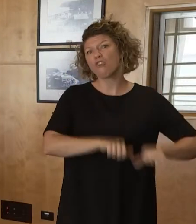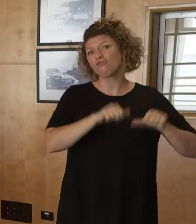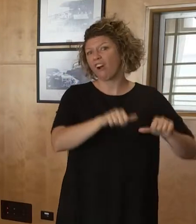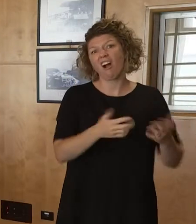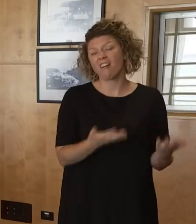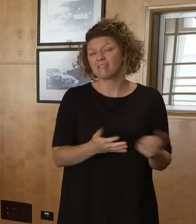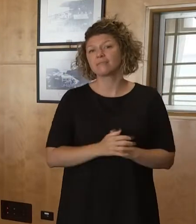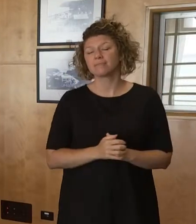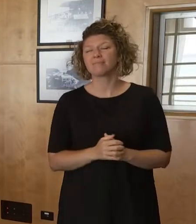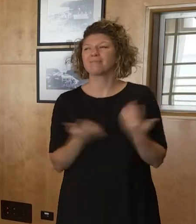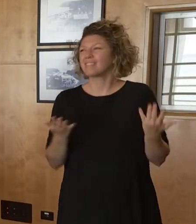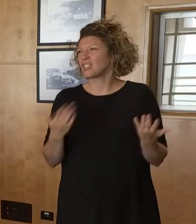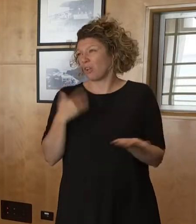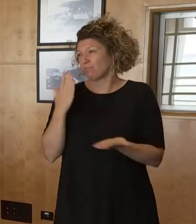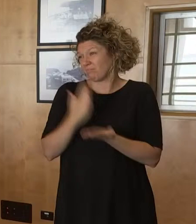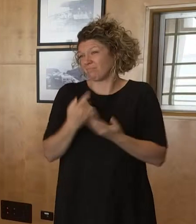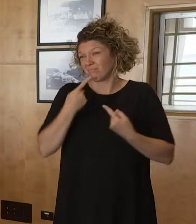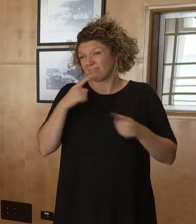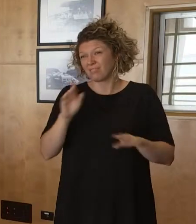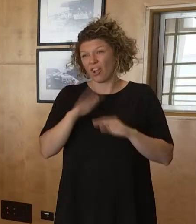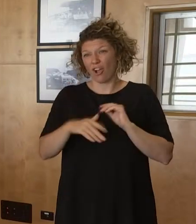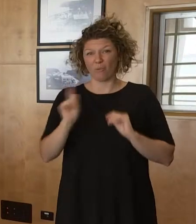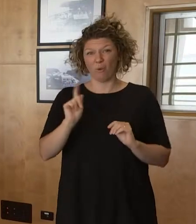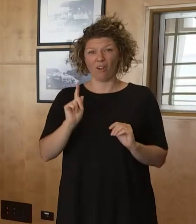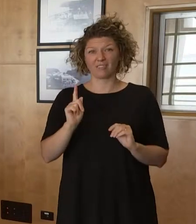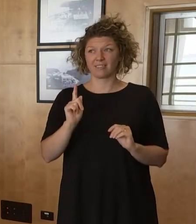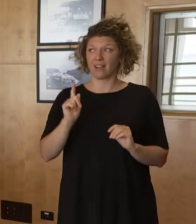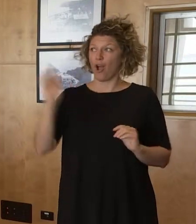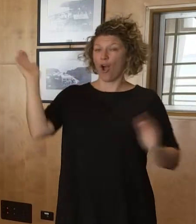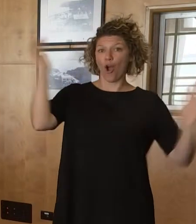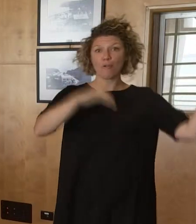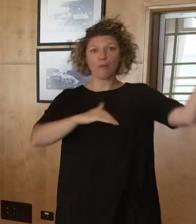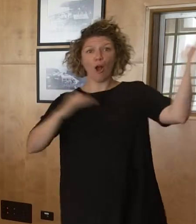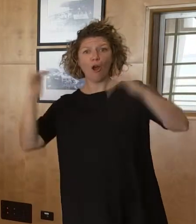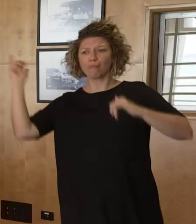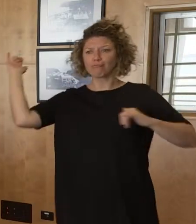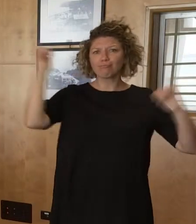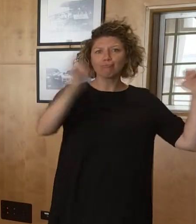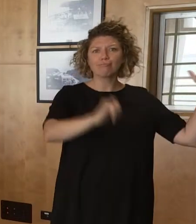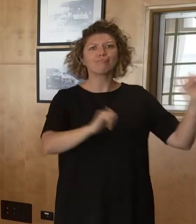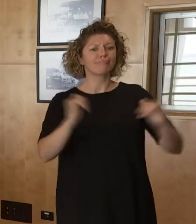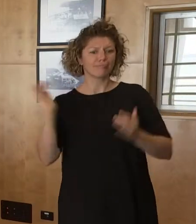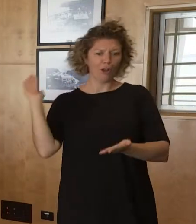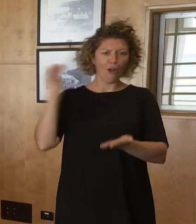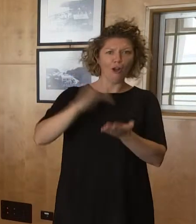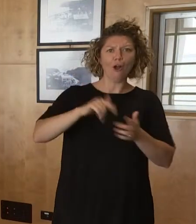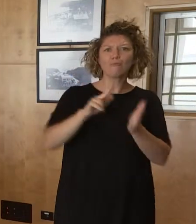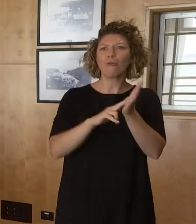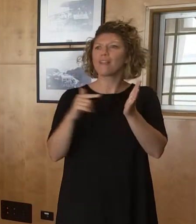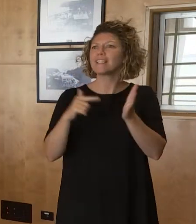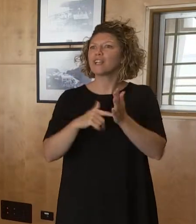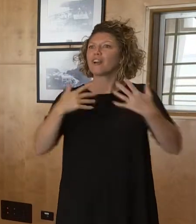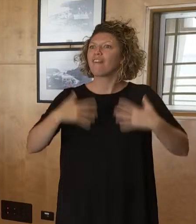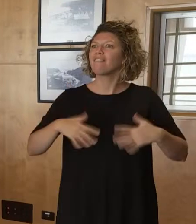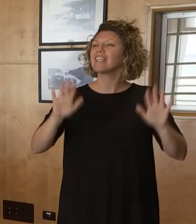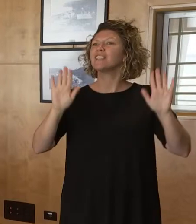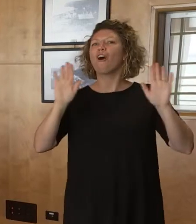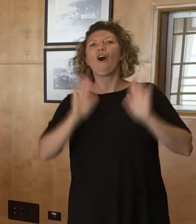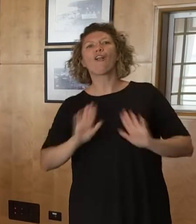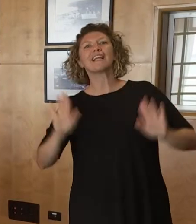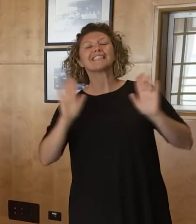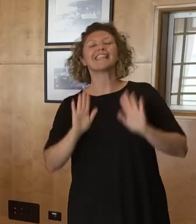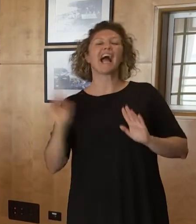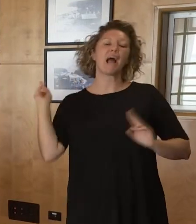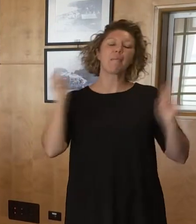people came back from the Christmas January holidays we expected case numbers to rise at this point that we would have incursions and